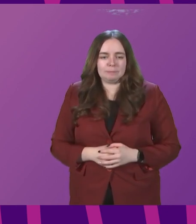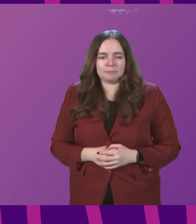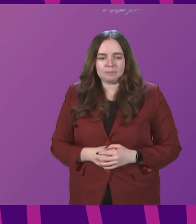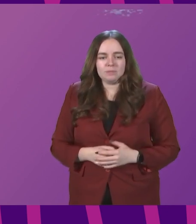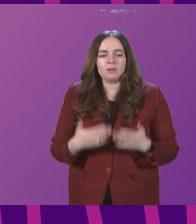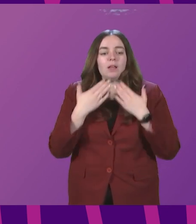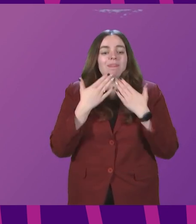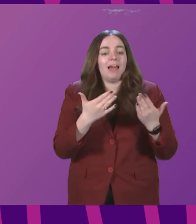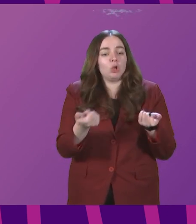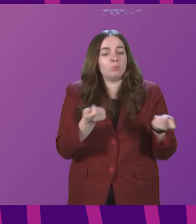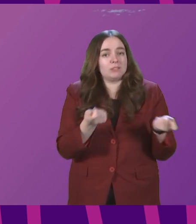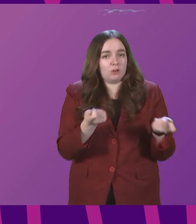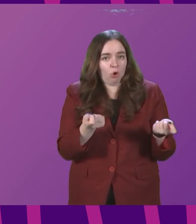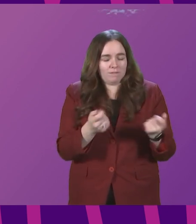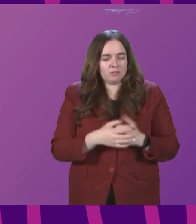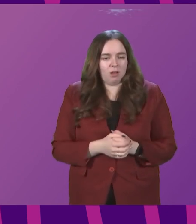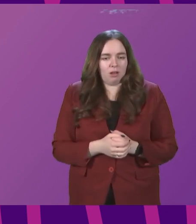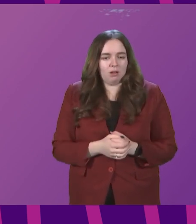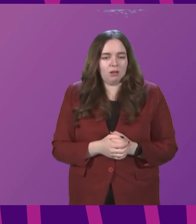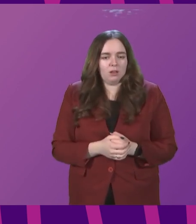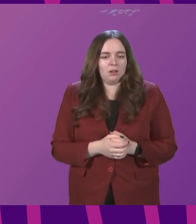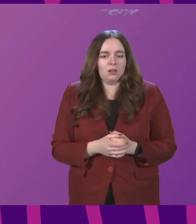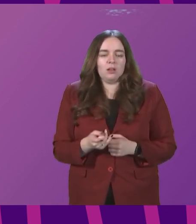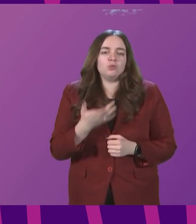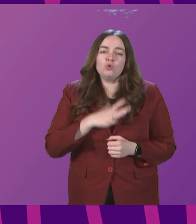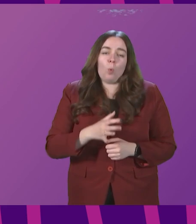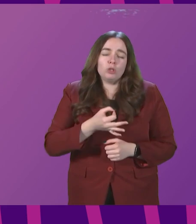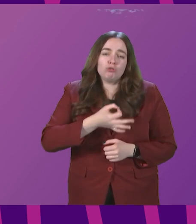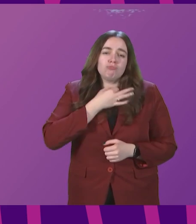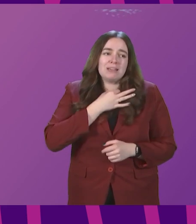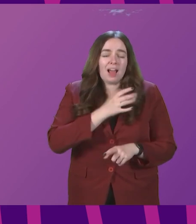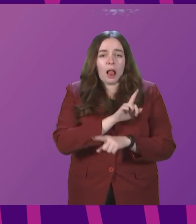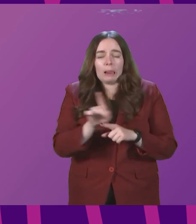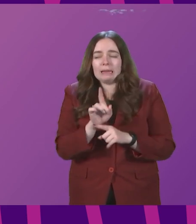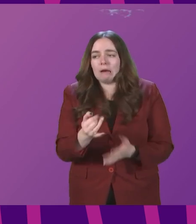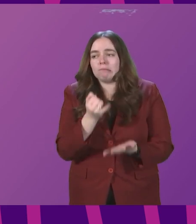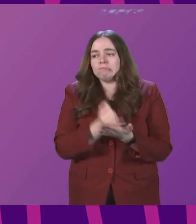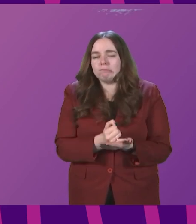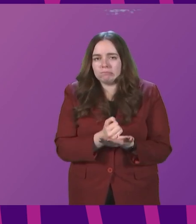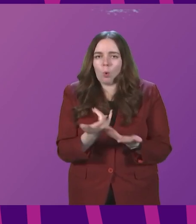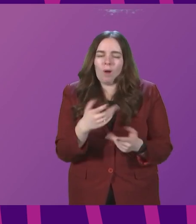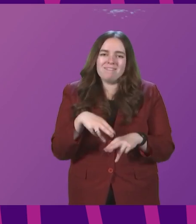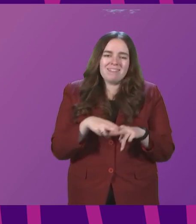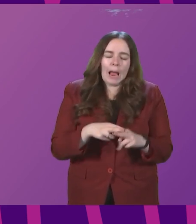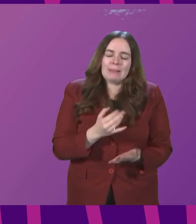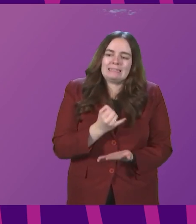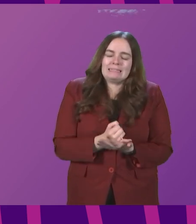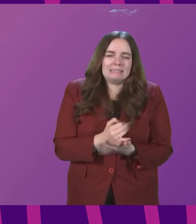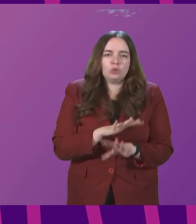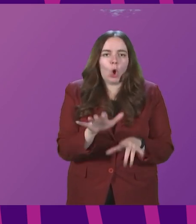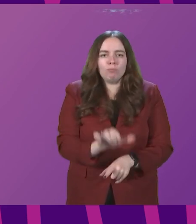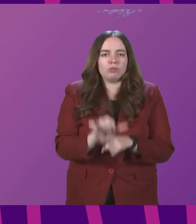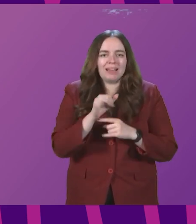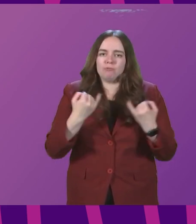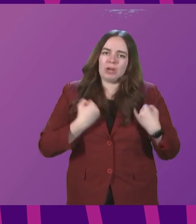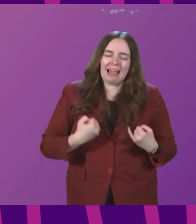Thank you, Presiding Officer. Don't run the risk of later regretting or of leaving your family to regret that you didn't get the protection against